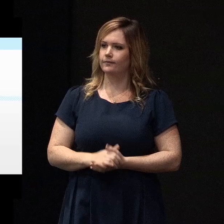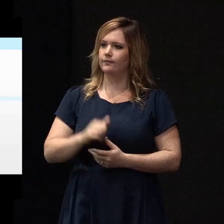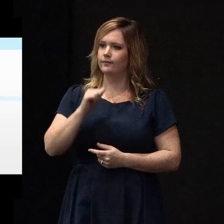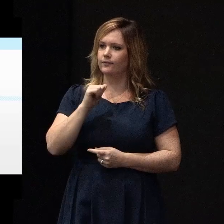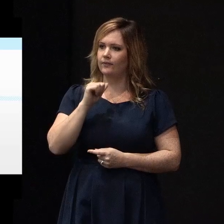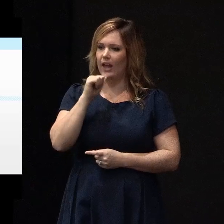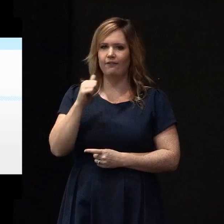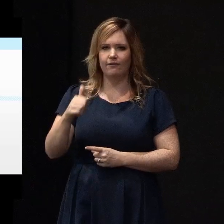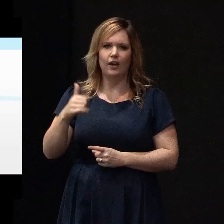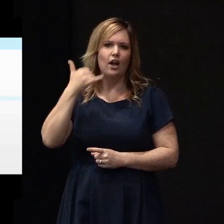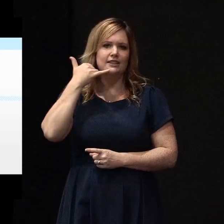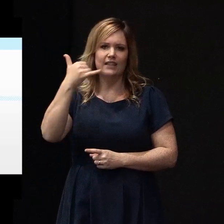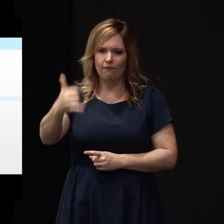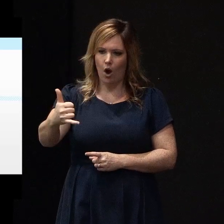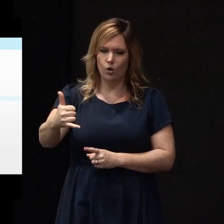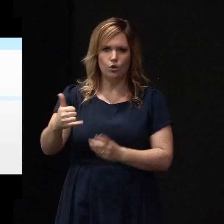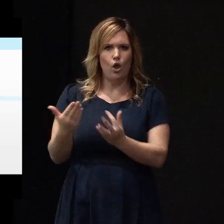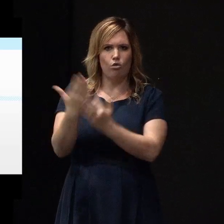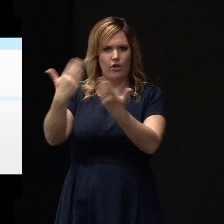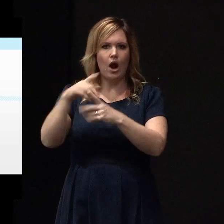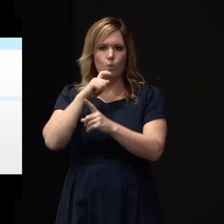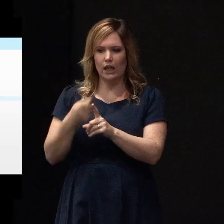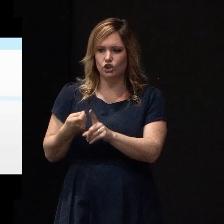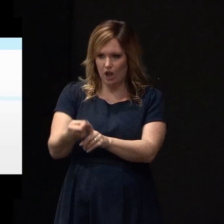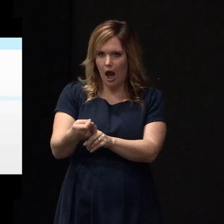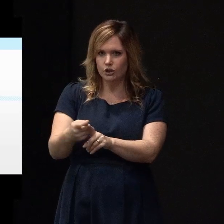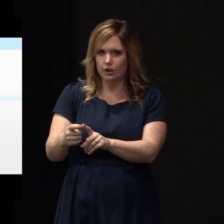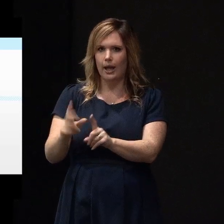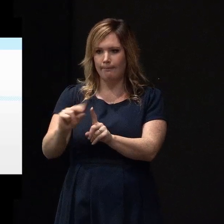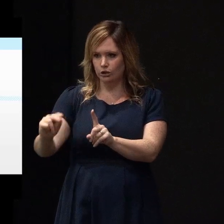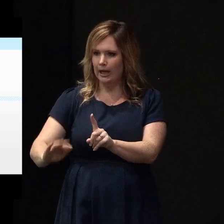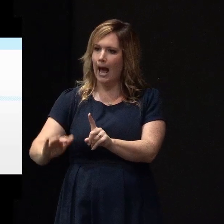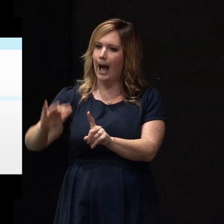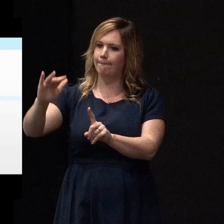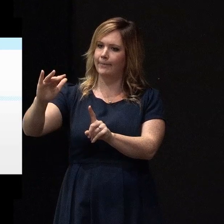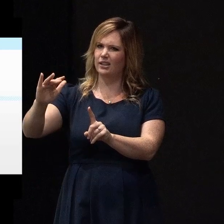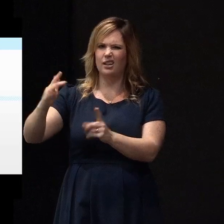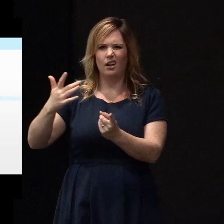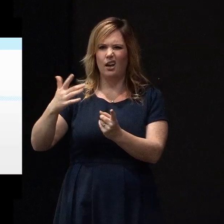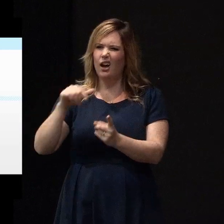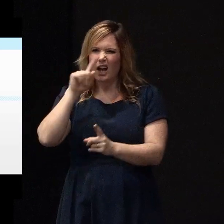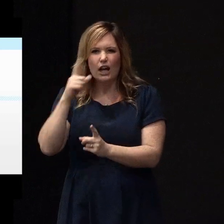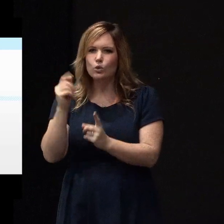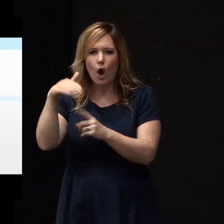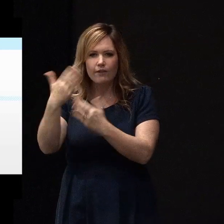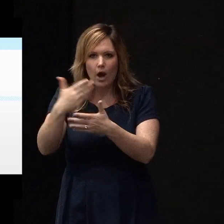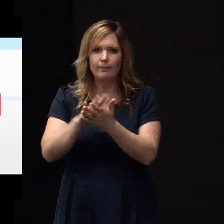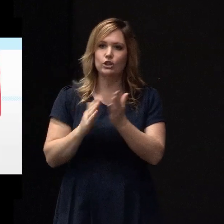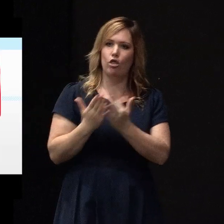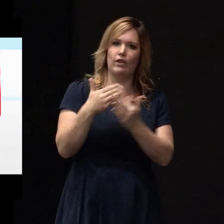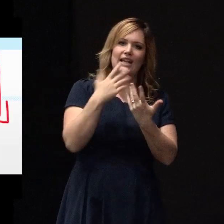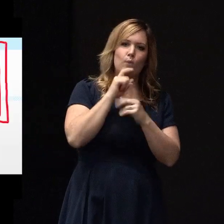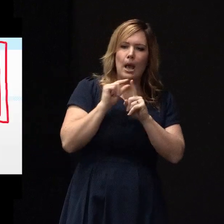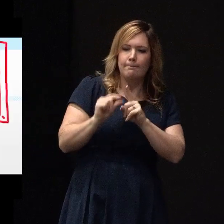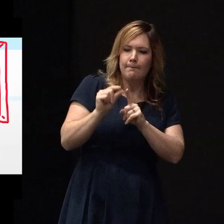phones up in one full sitting overnight, at least we can charge them for a few minutes every now and again. And it's the same with our minds, our